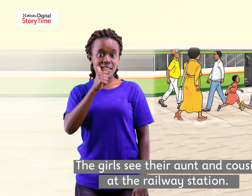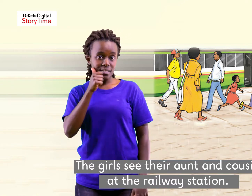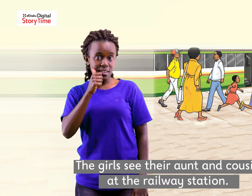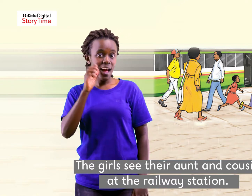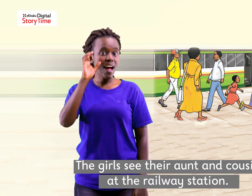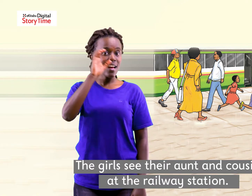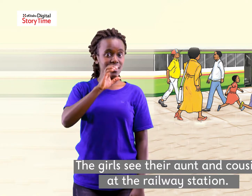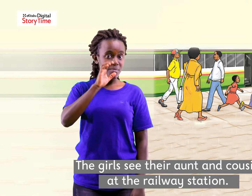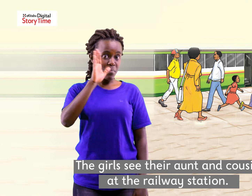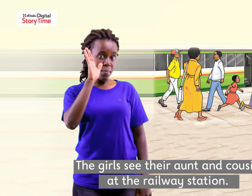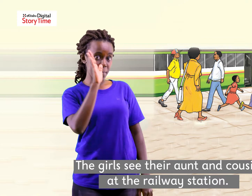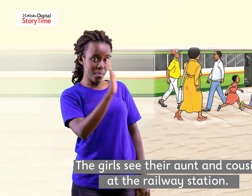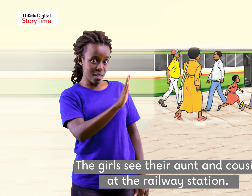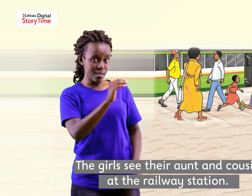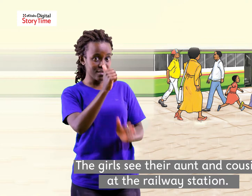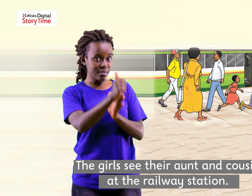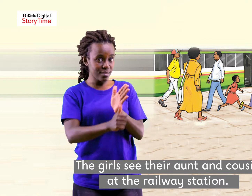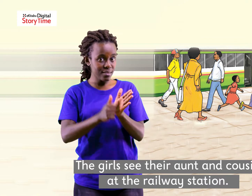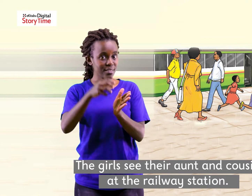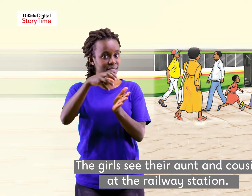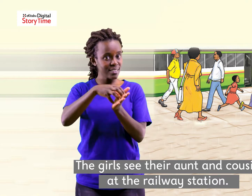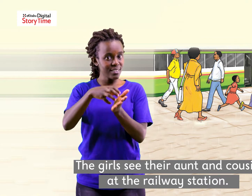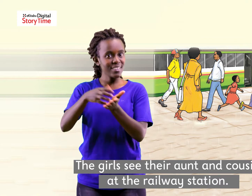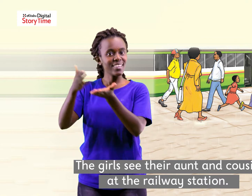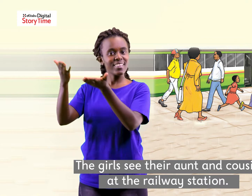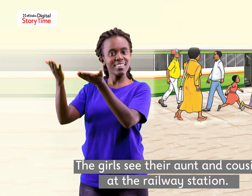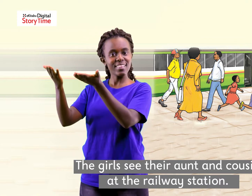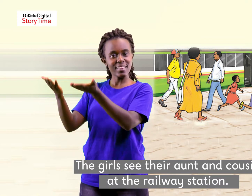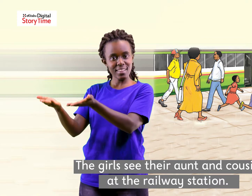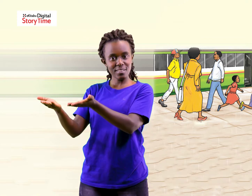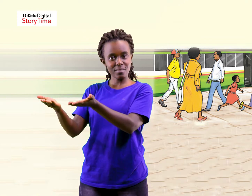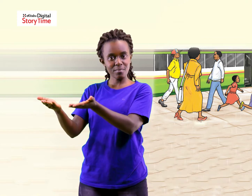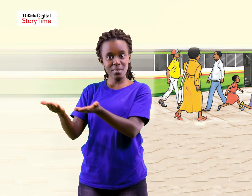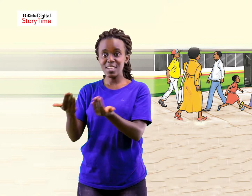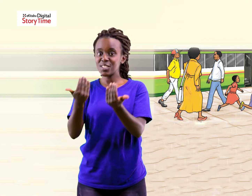The girls see their aunt and cousin at the railway station.